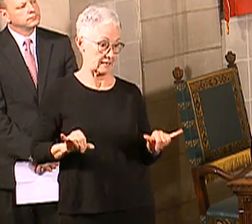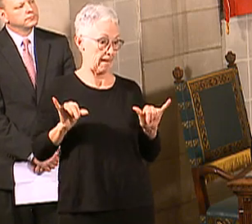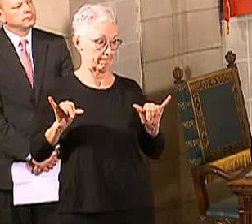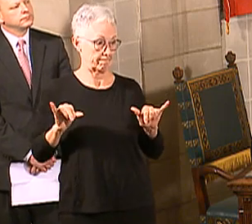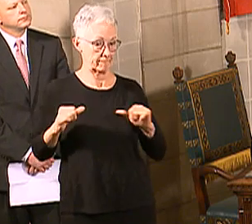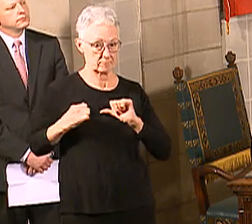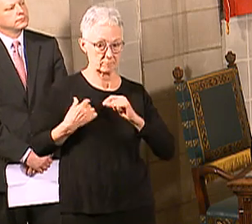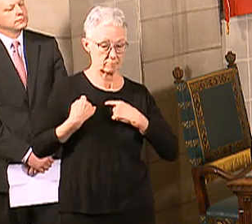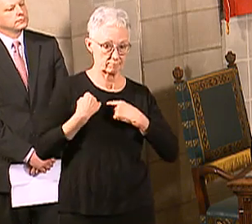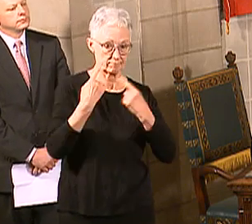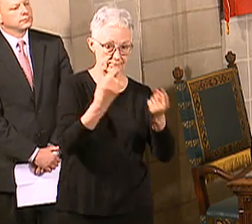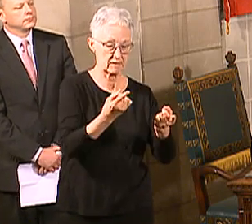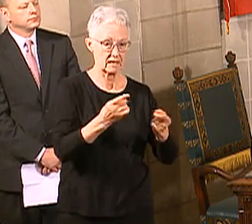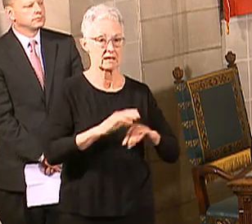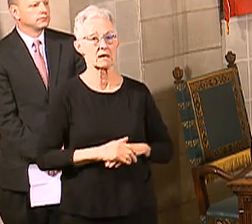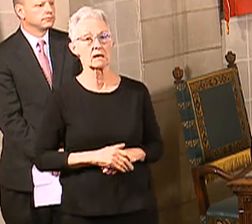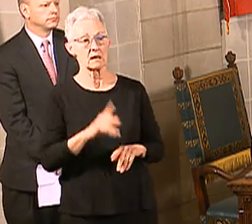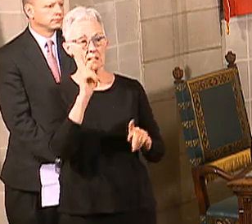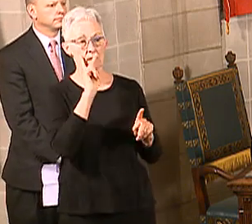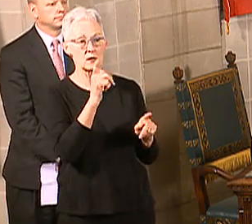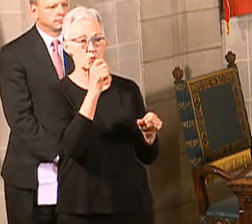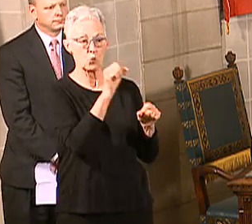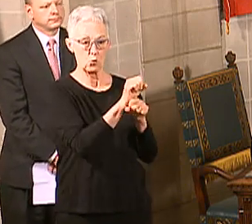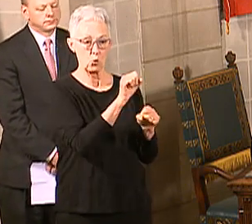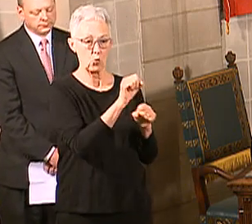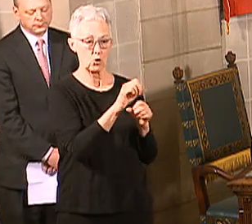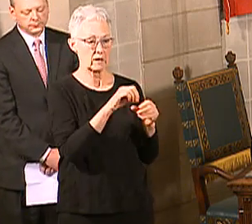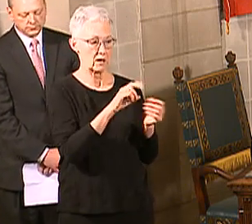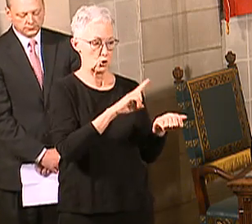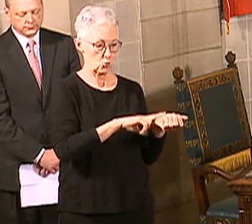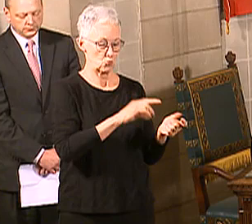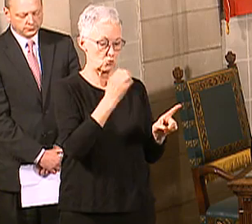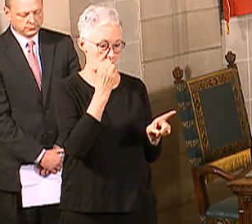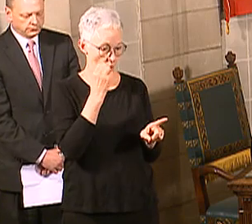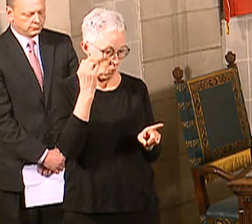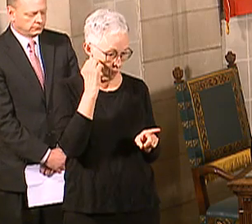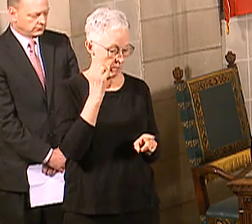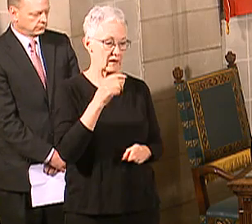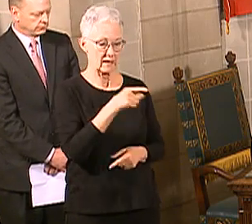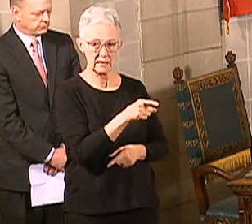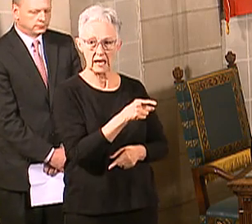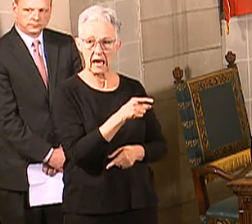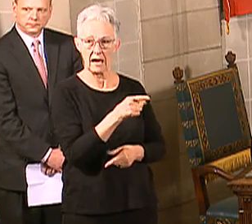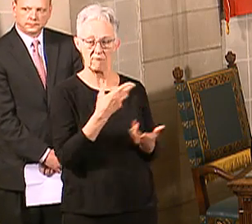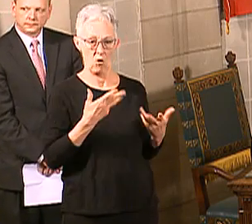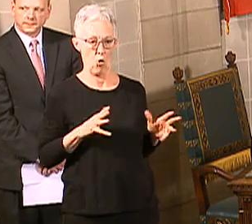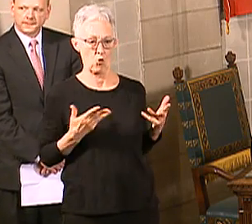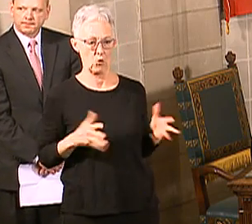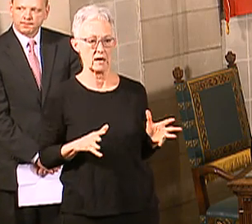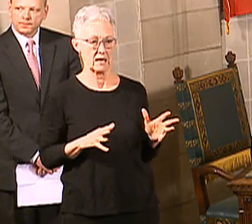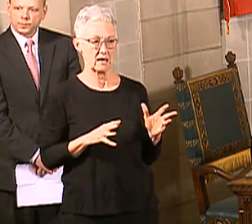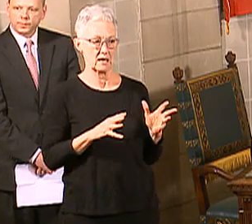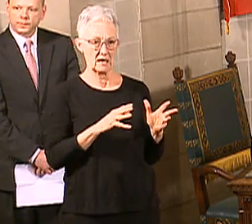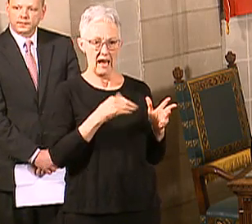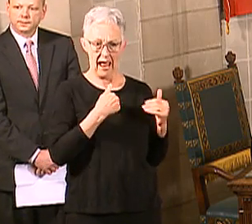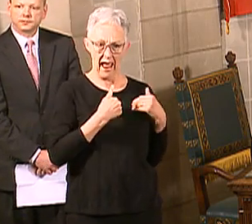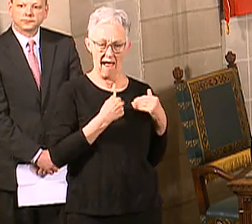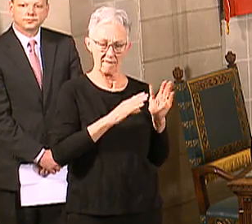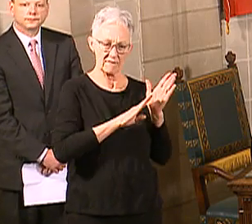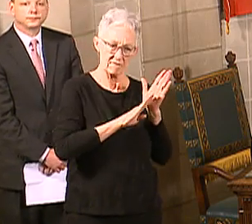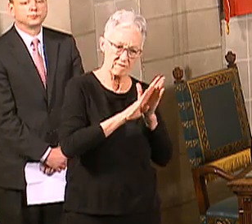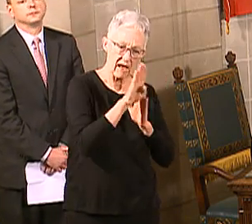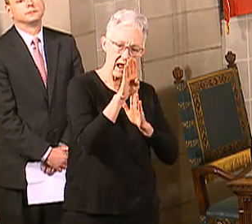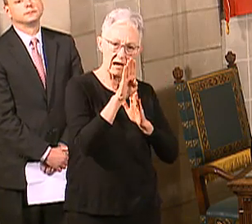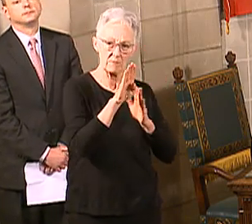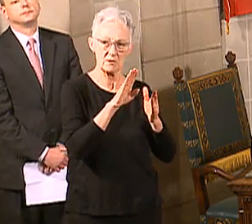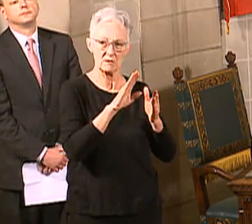the enrichment that the team members in long-term care facilities have developed and enhanced with those elders that they're caring for. I've seen